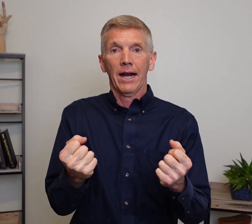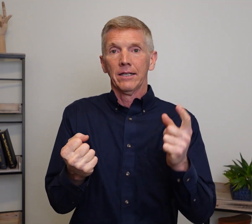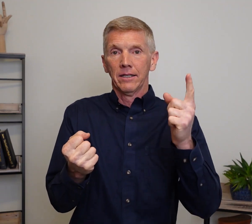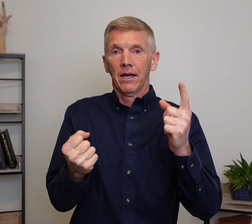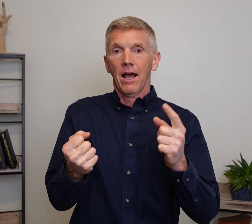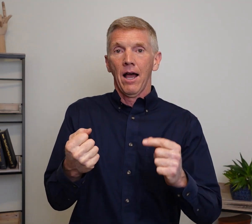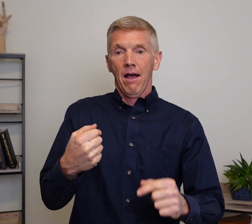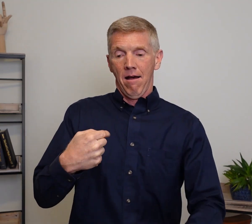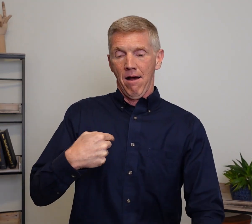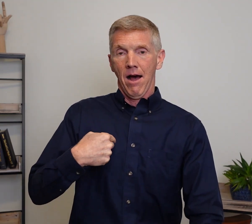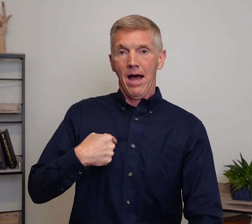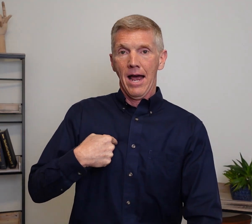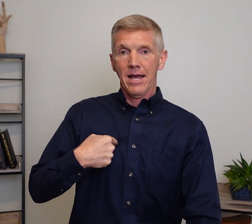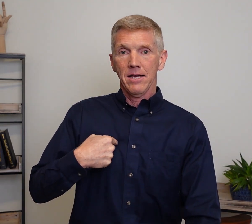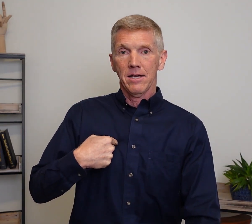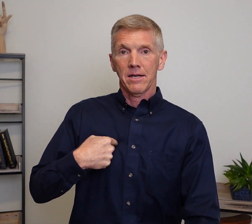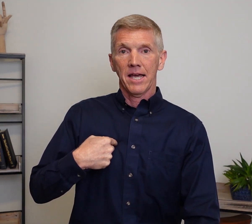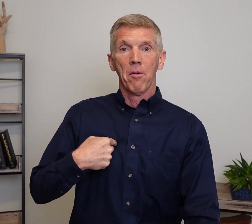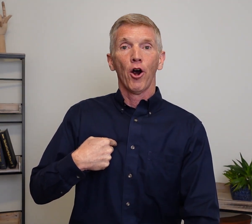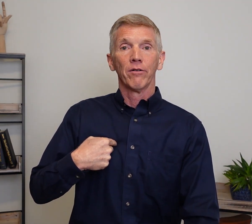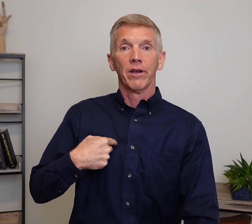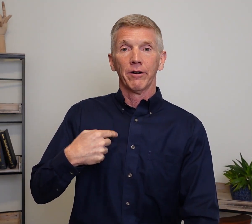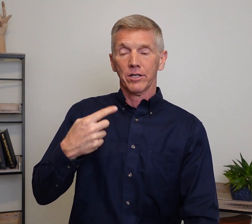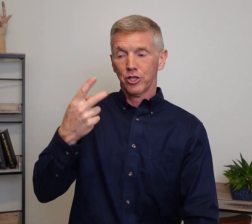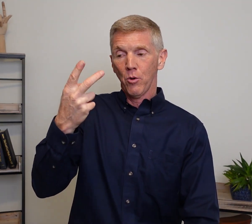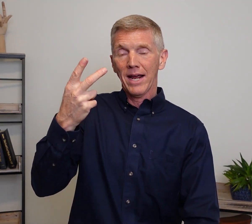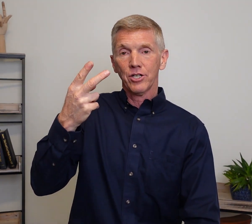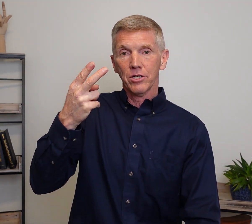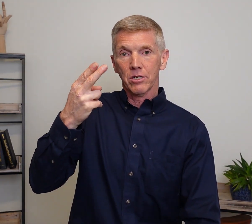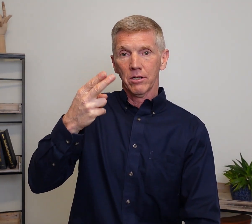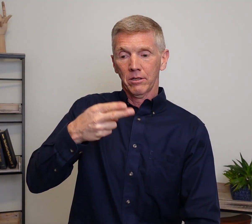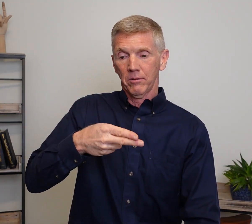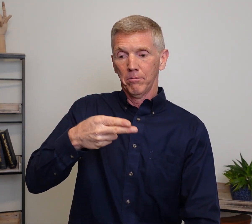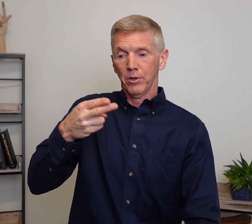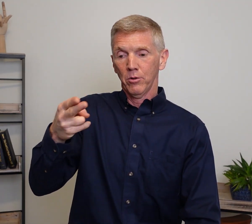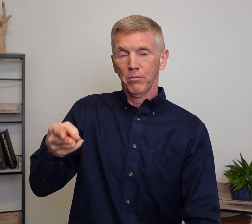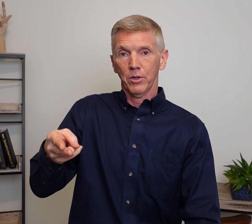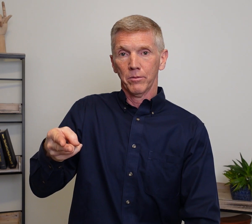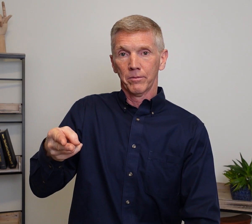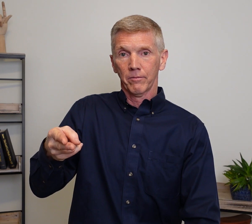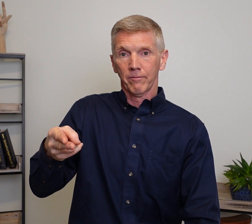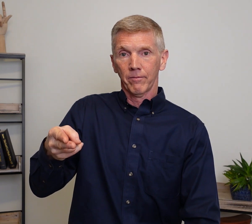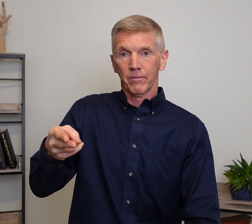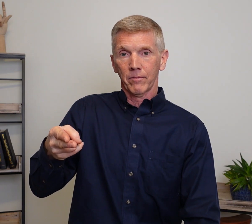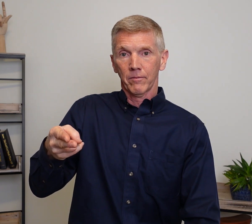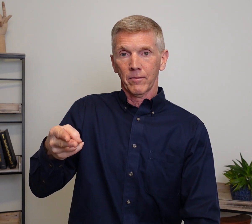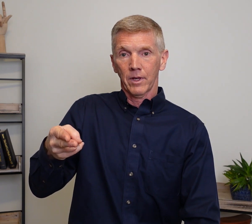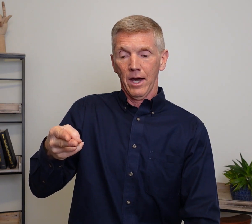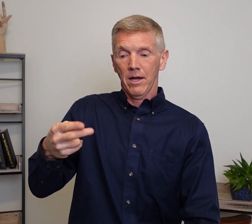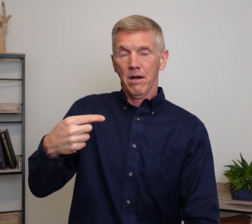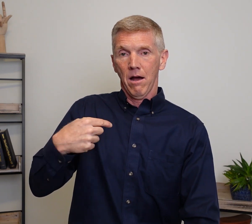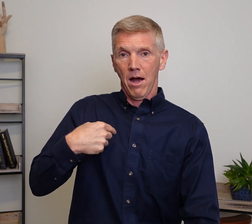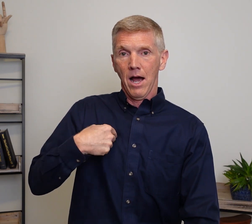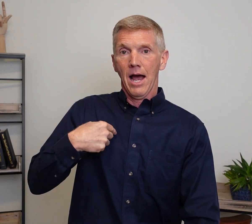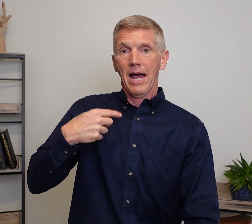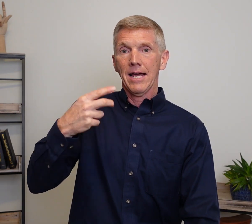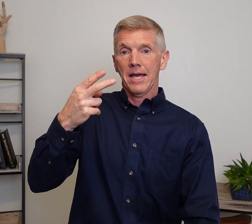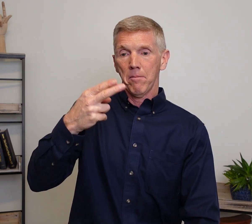All right. I am hard of hearing. Two H's. Boom. Boom. Okay. I am